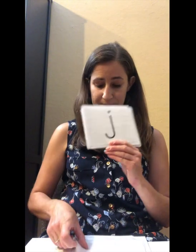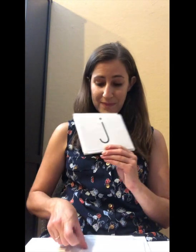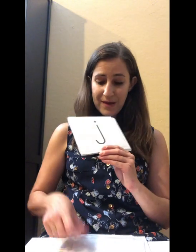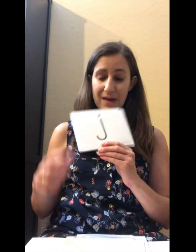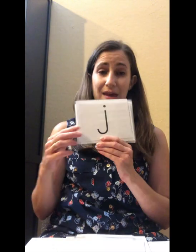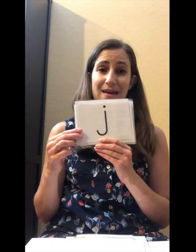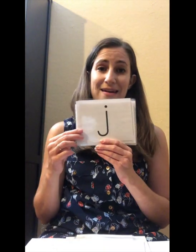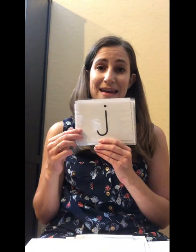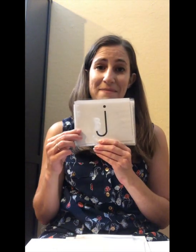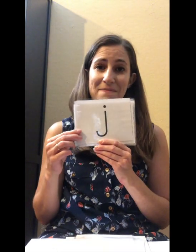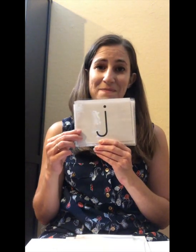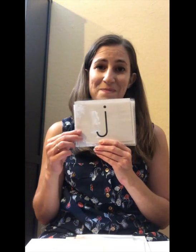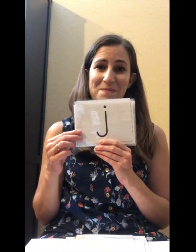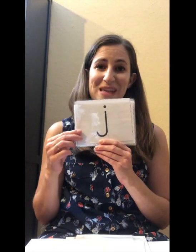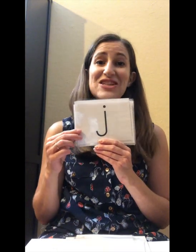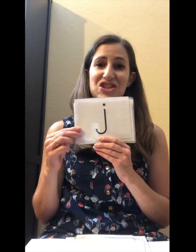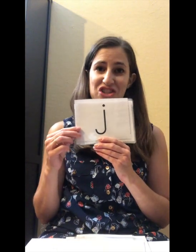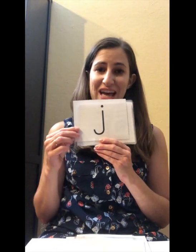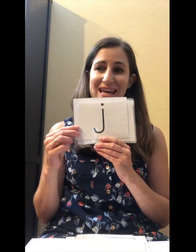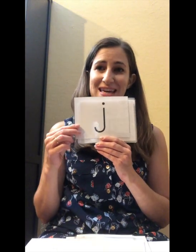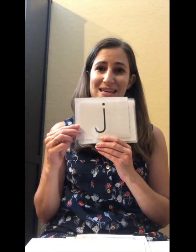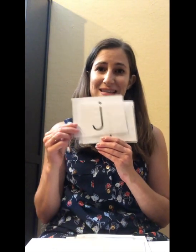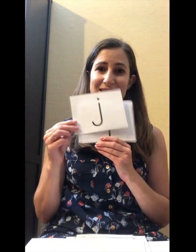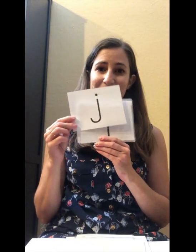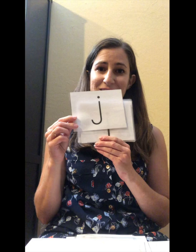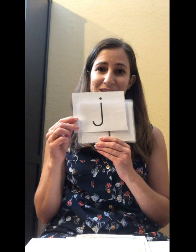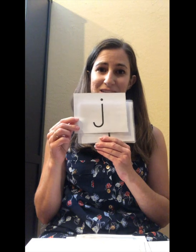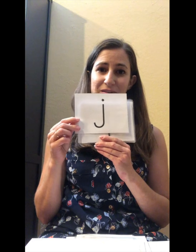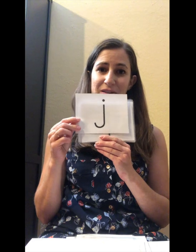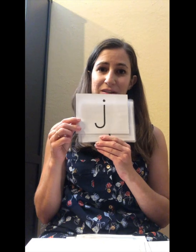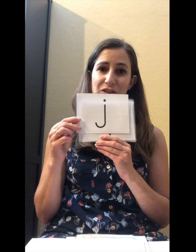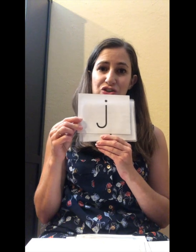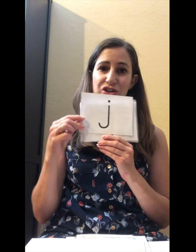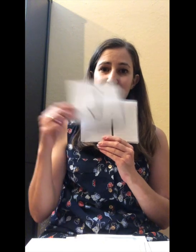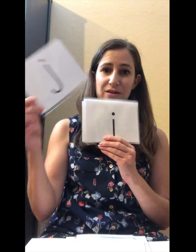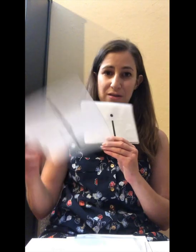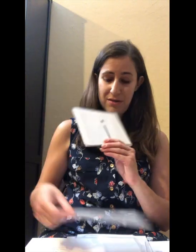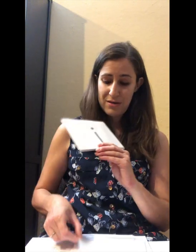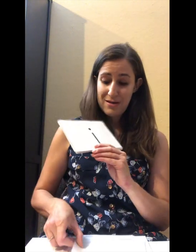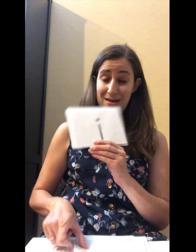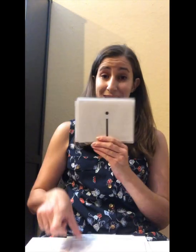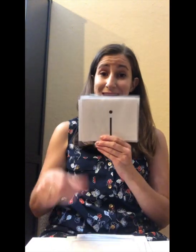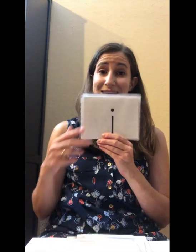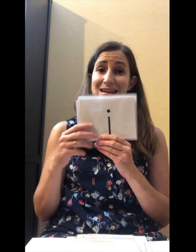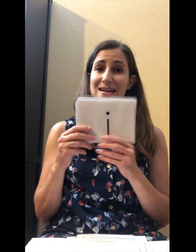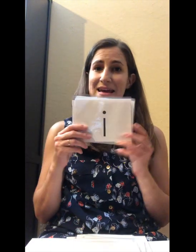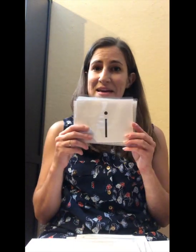Name? J. Sound? J. Name?